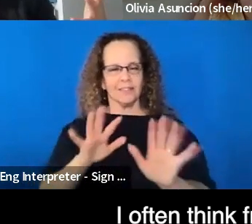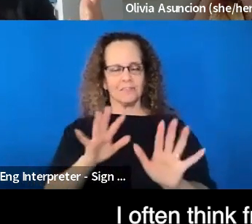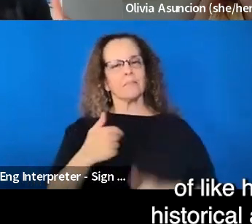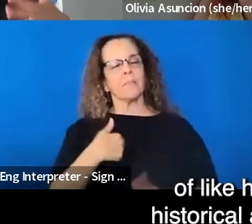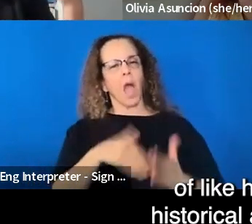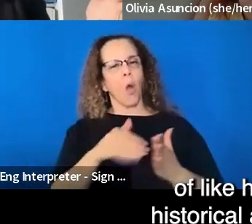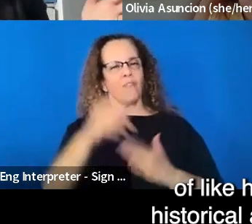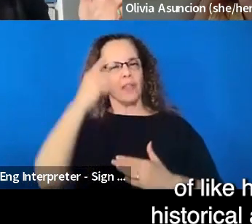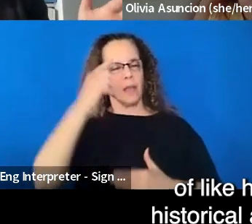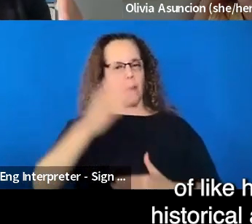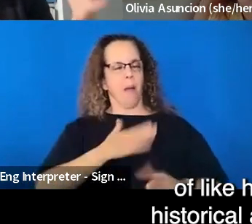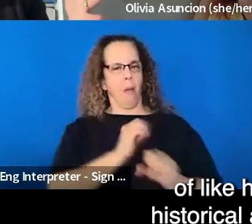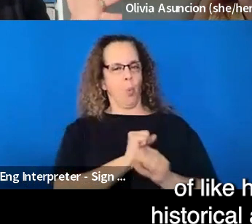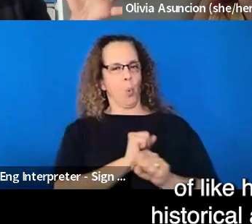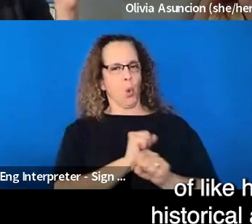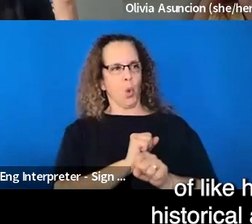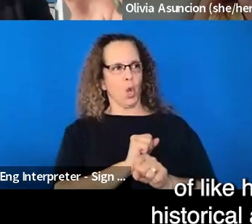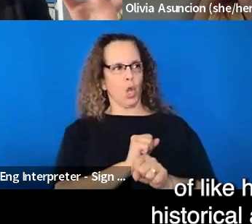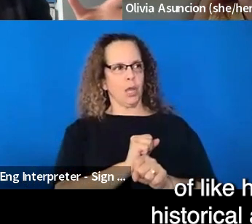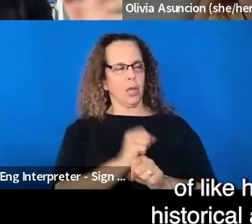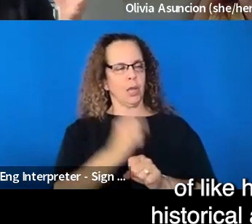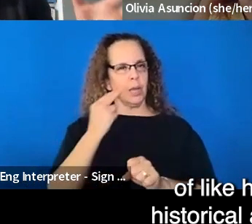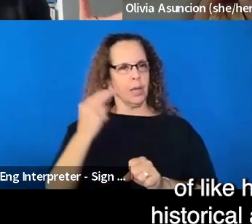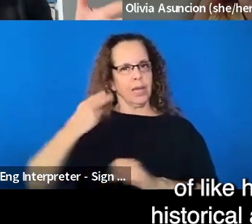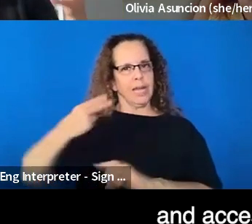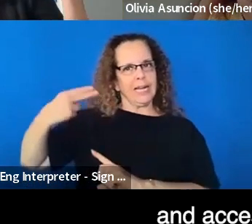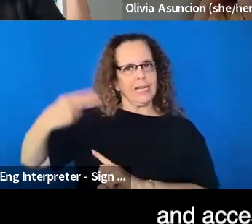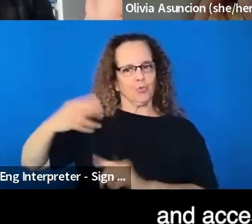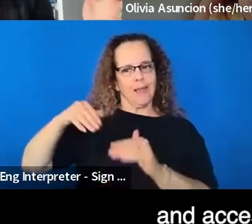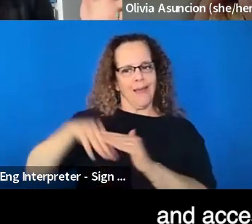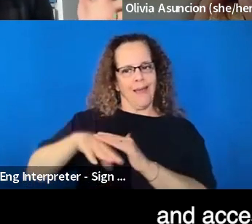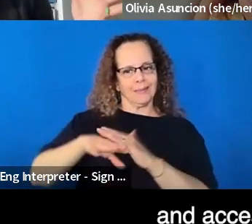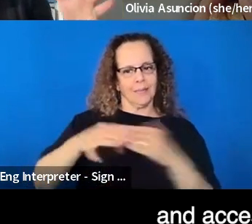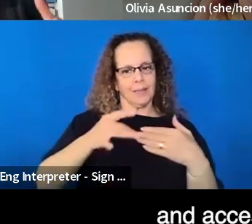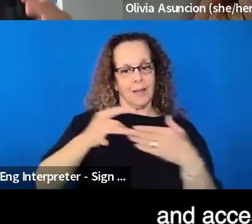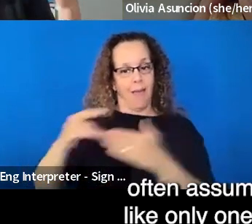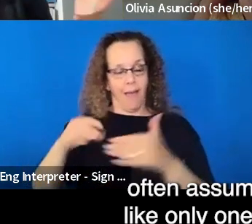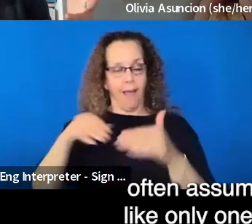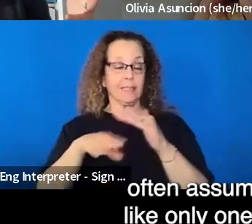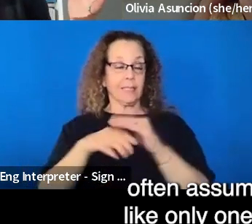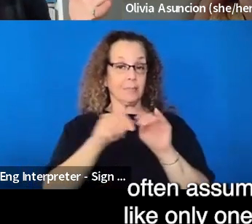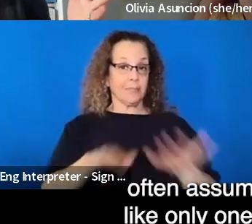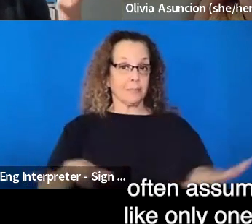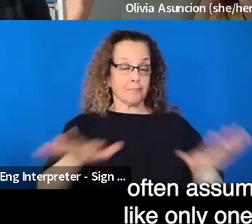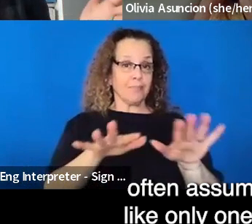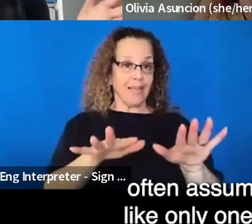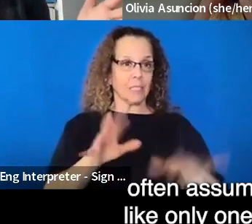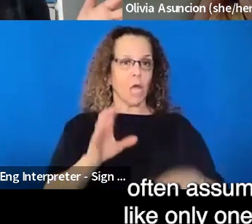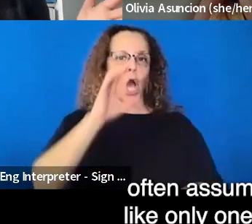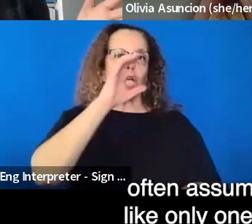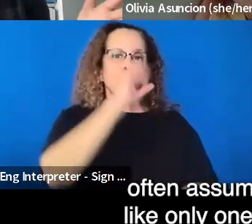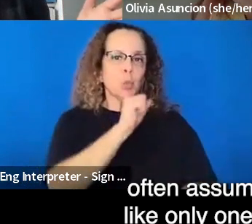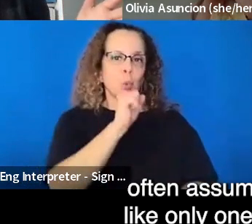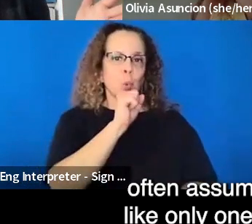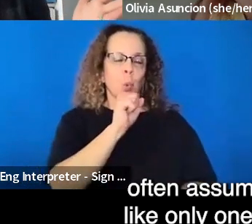my own work of like how much of historical access guides and accessible spaces often assume that there was like only one